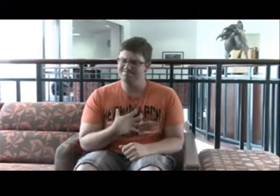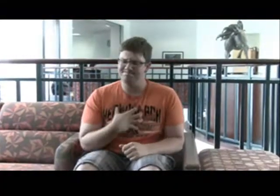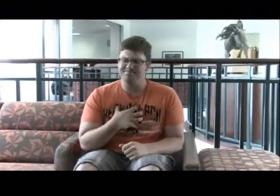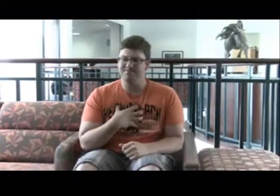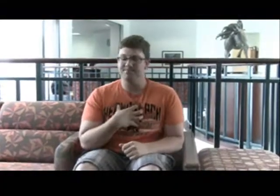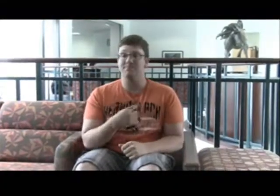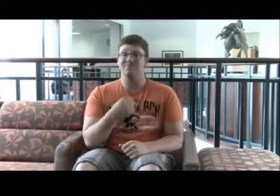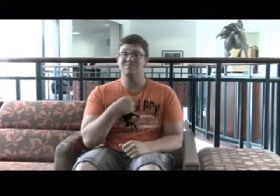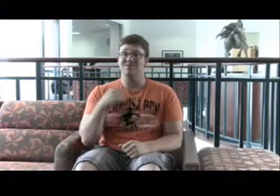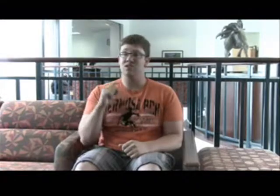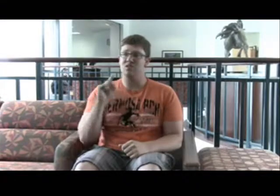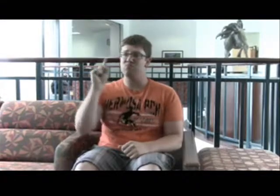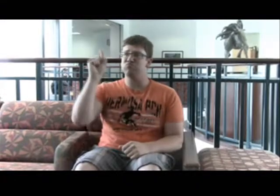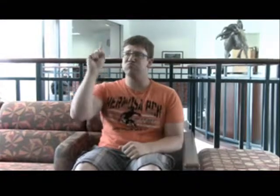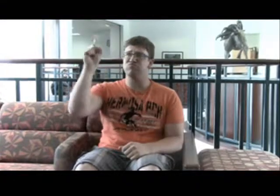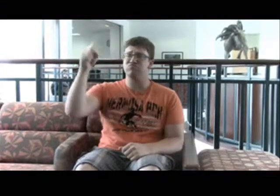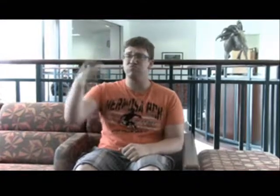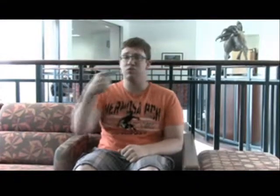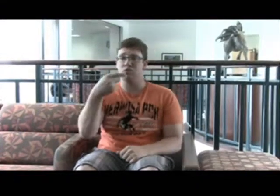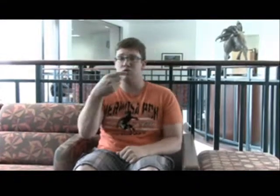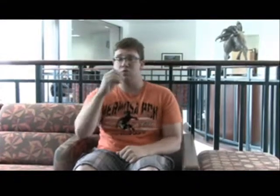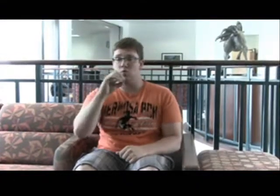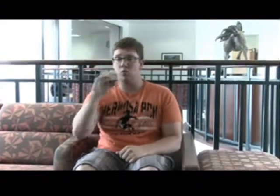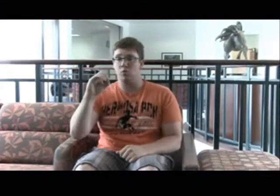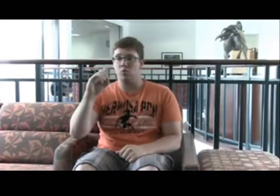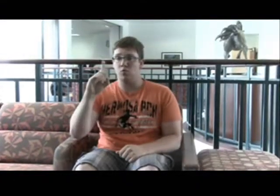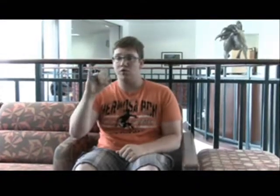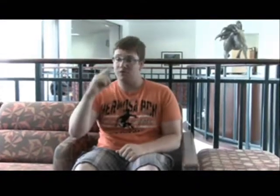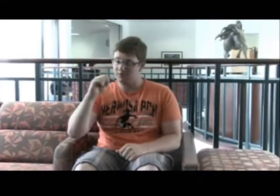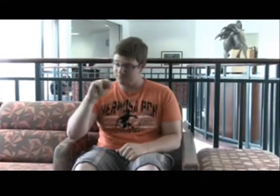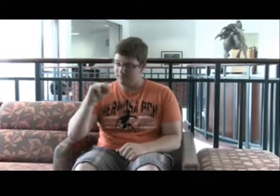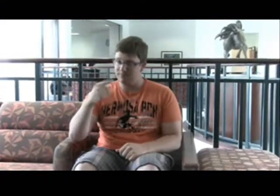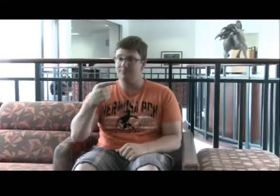I really wish I could go to the school in Gooding, but it's just so far away.